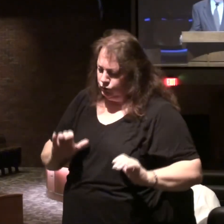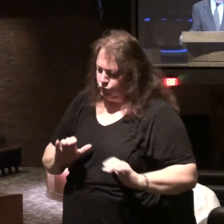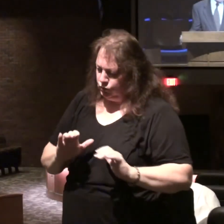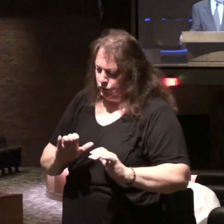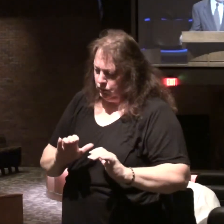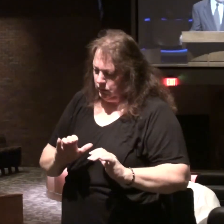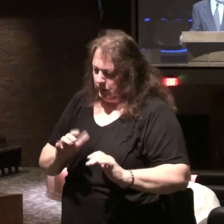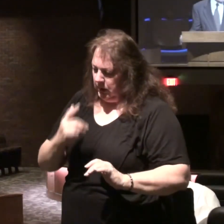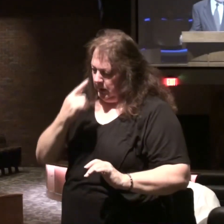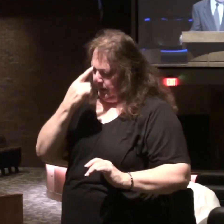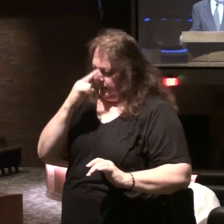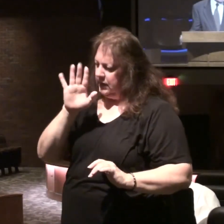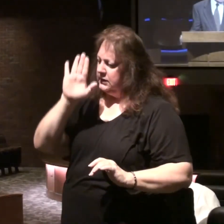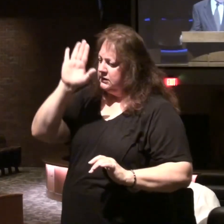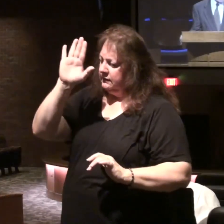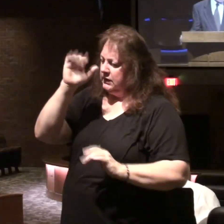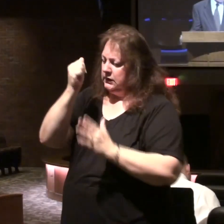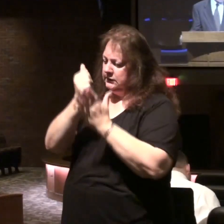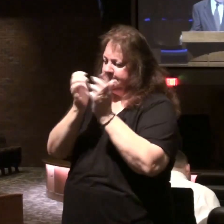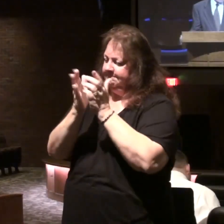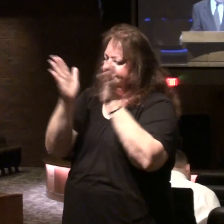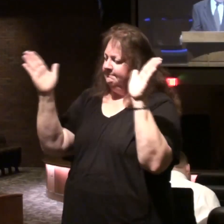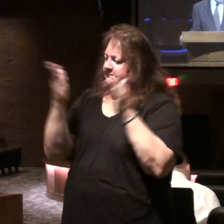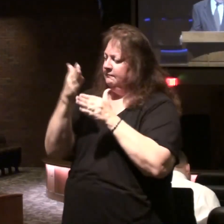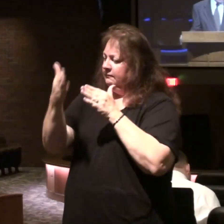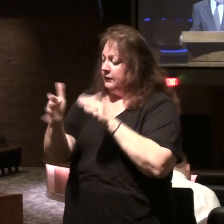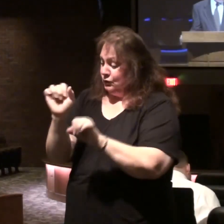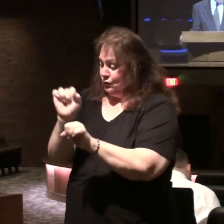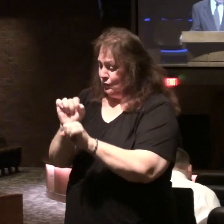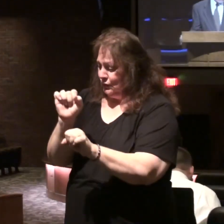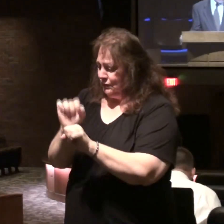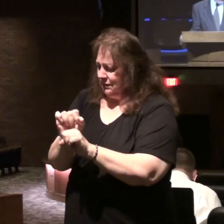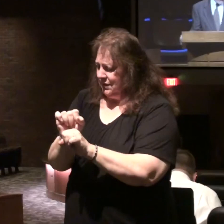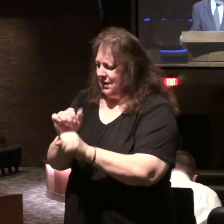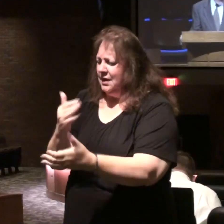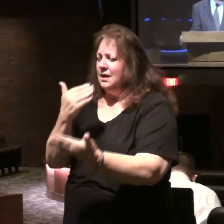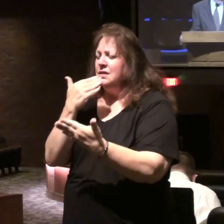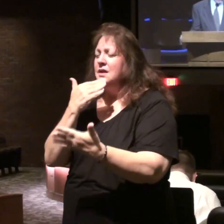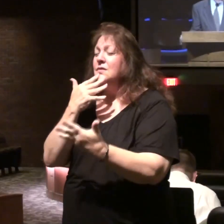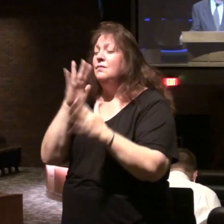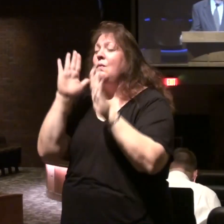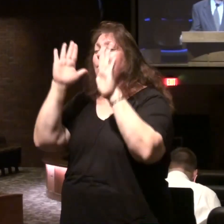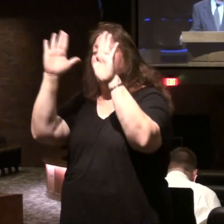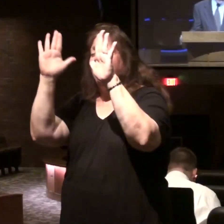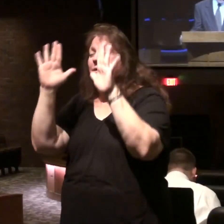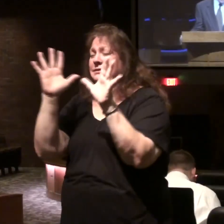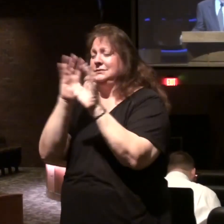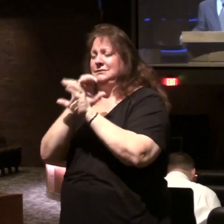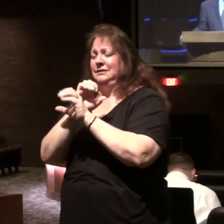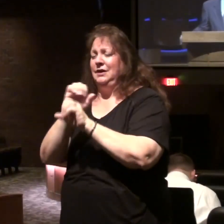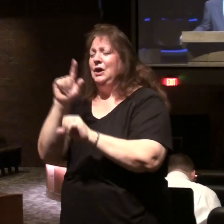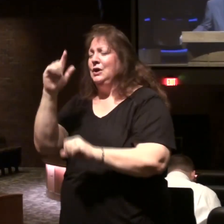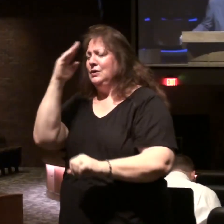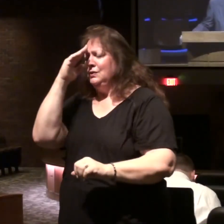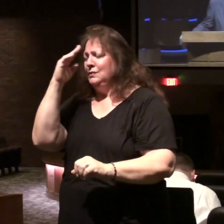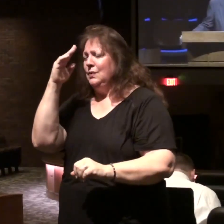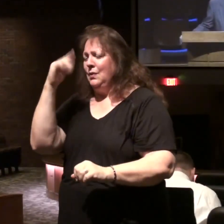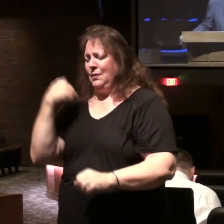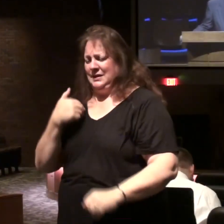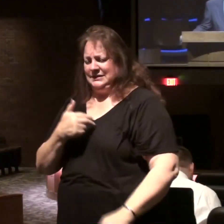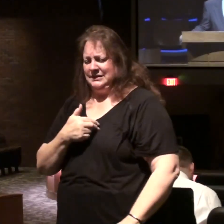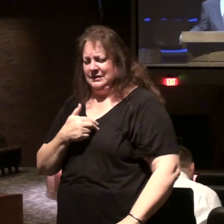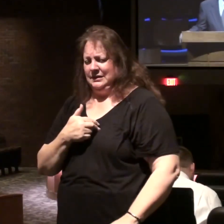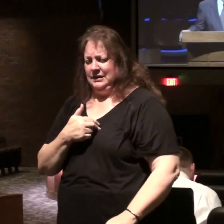because of the finished work of Christ thank you for so great salvation Lord you know us as we sit here